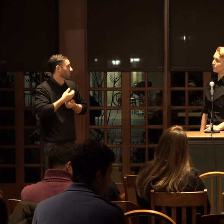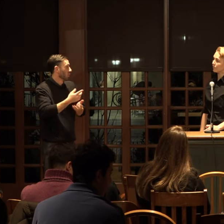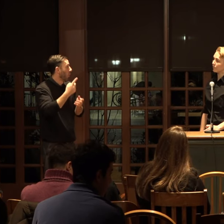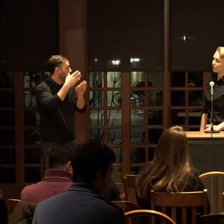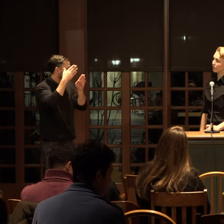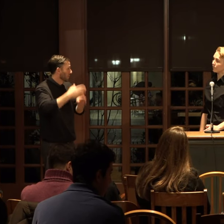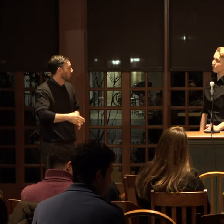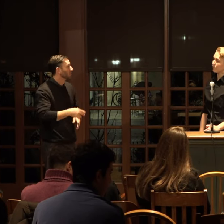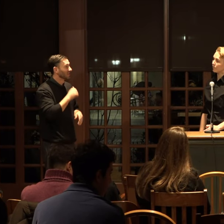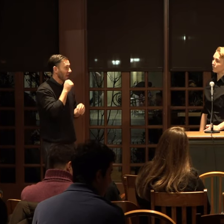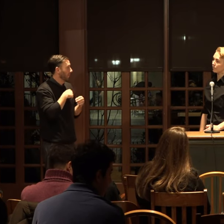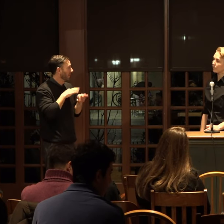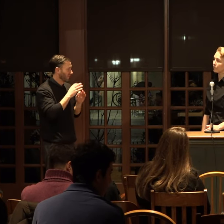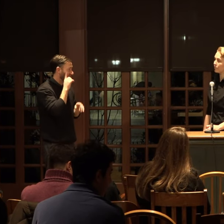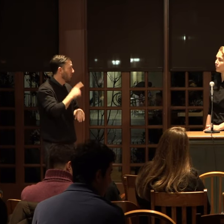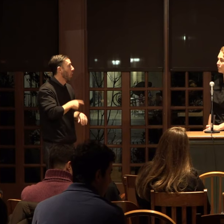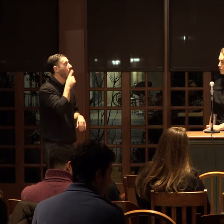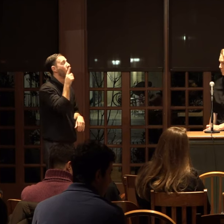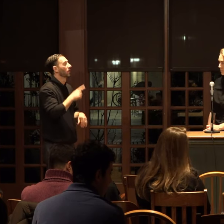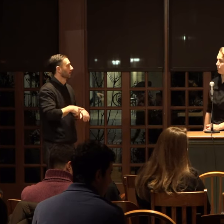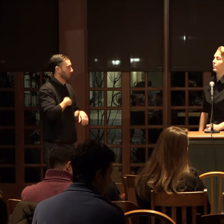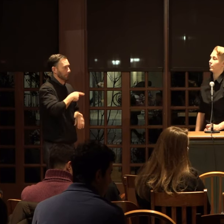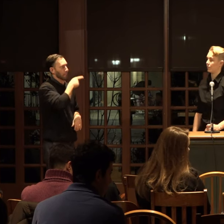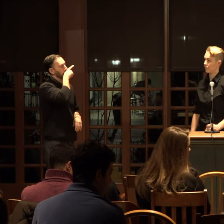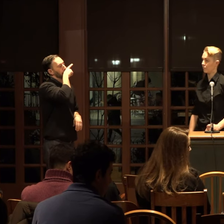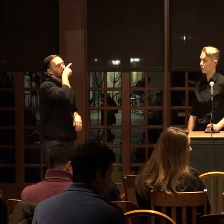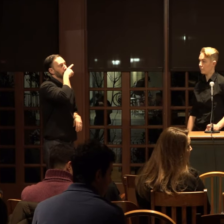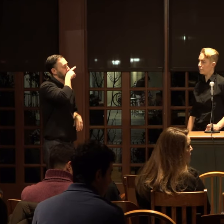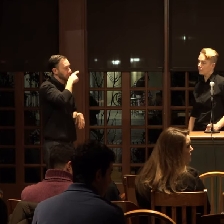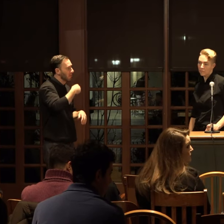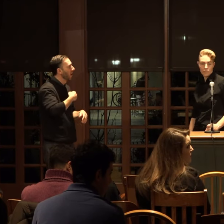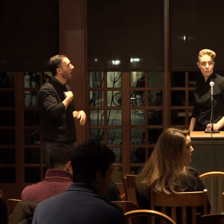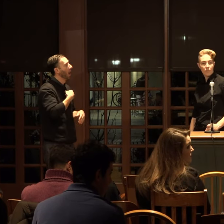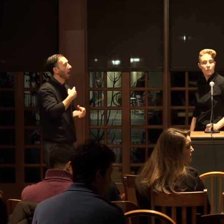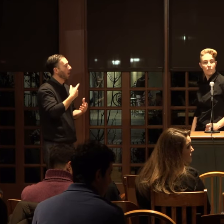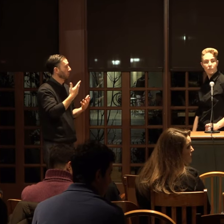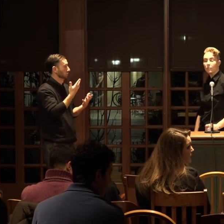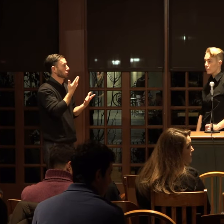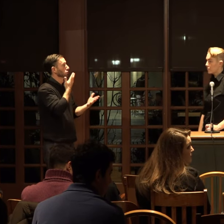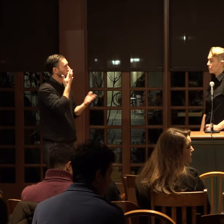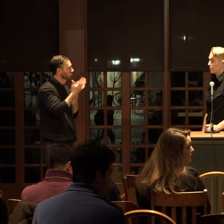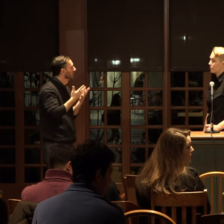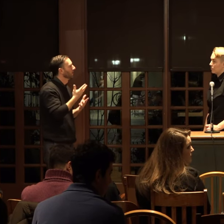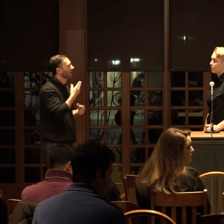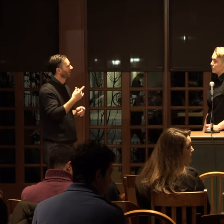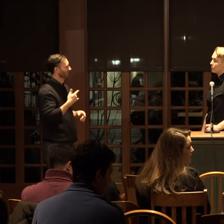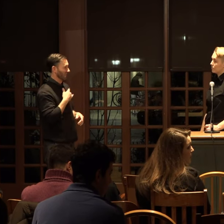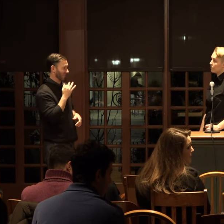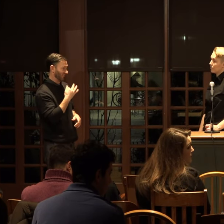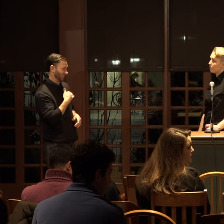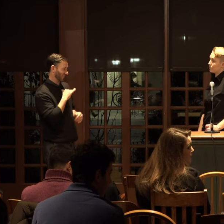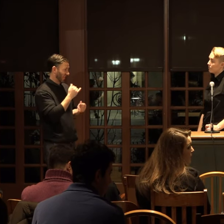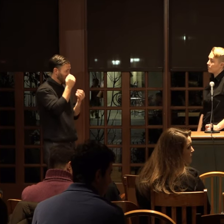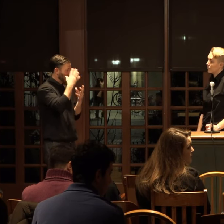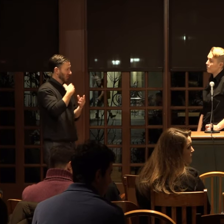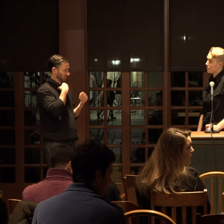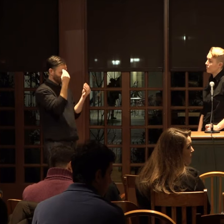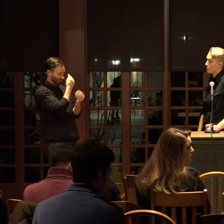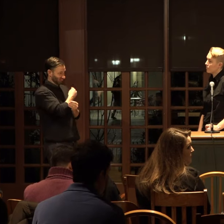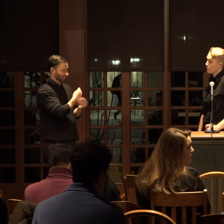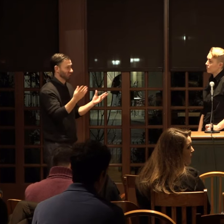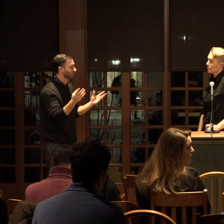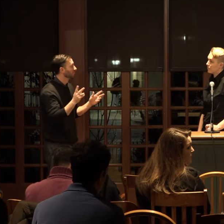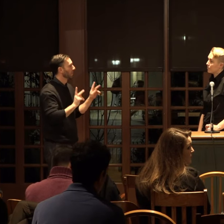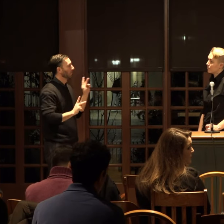person outside of my family about it for a very long time. I was both kind of ashamed and felt, well, if I put this information out there, people are